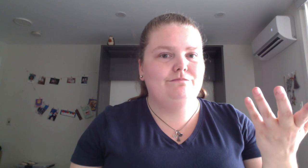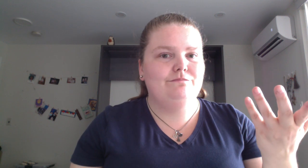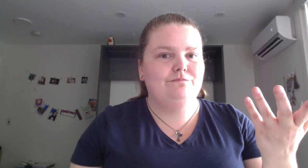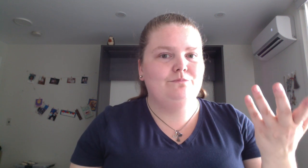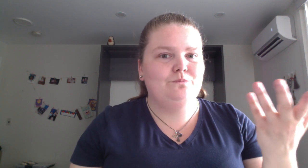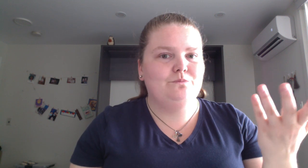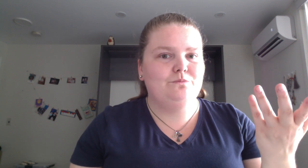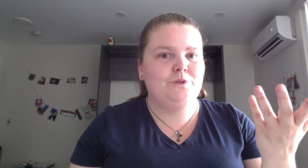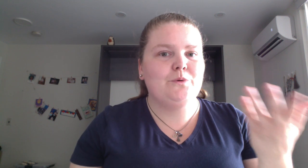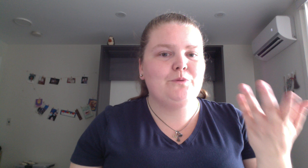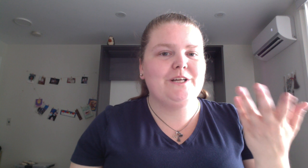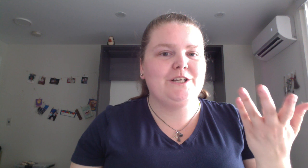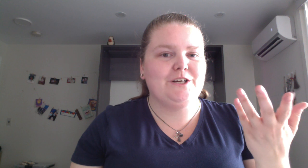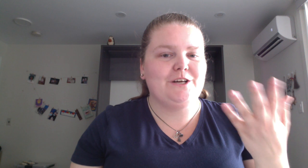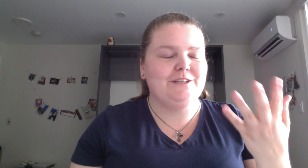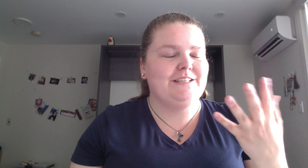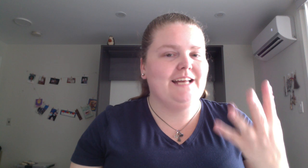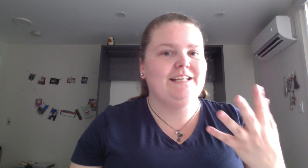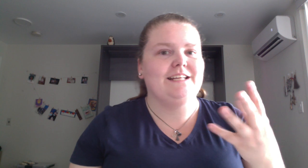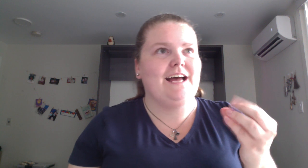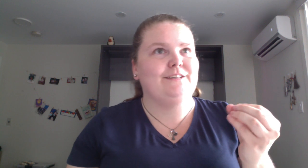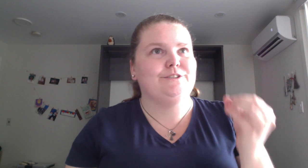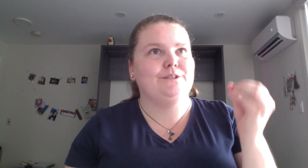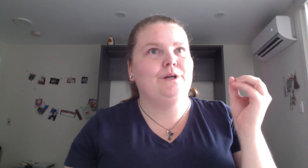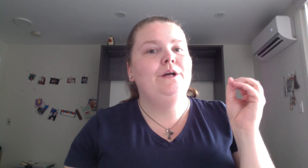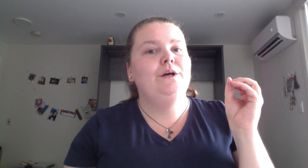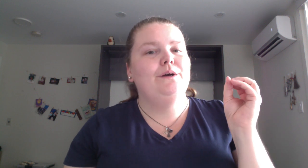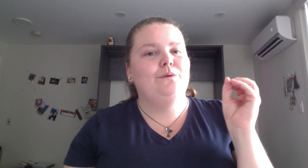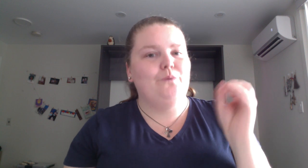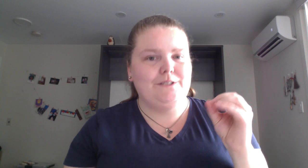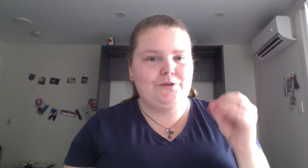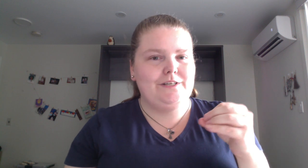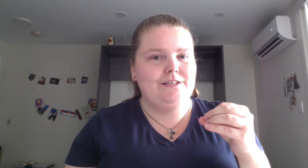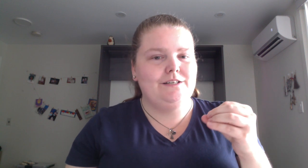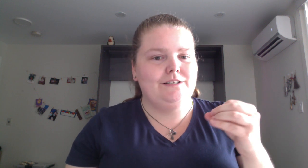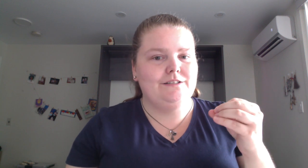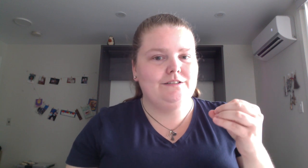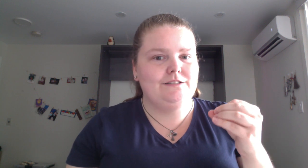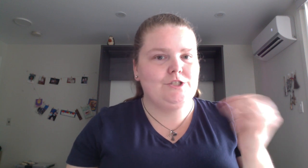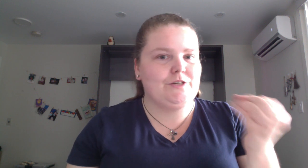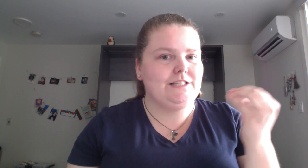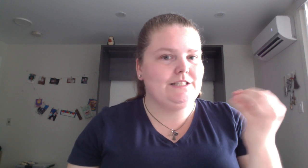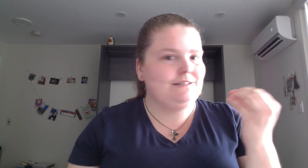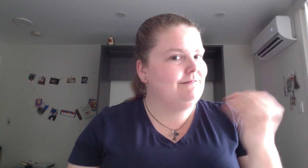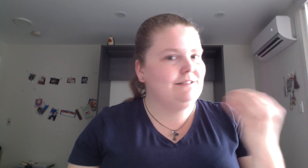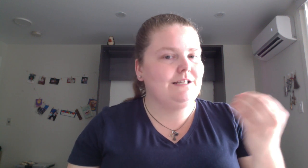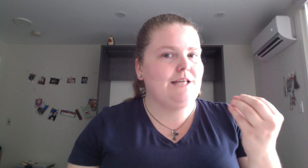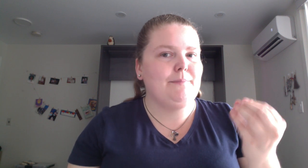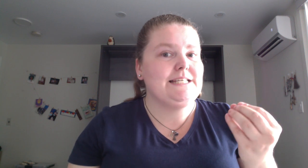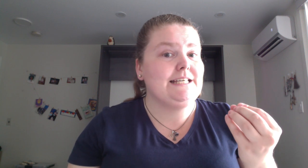they were pretty good. I'd get it as a wintry treat type of tea.